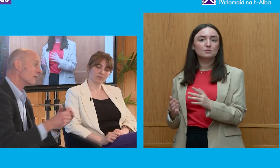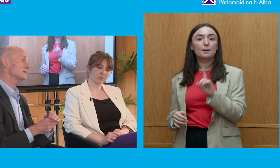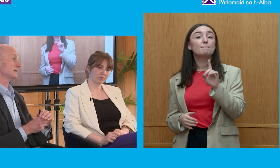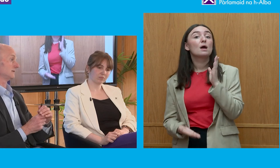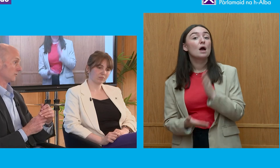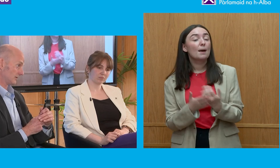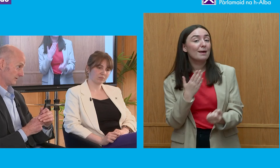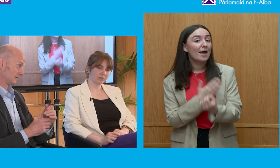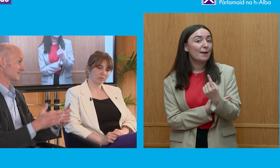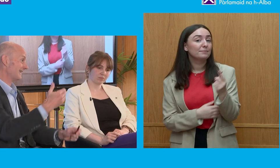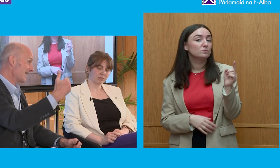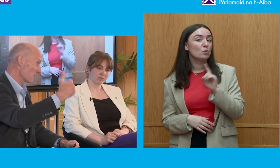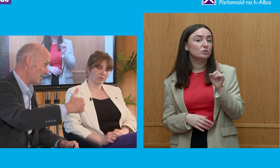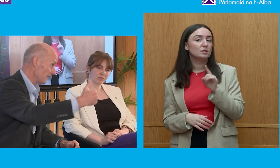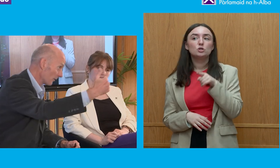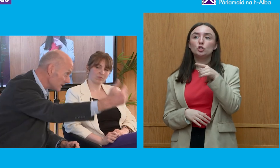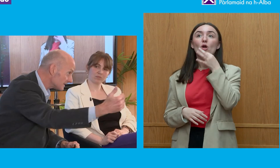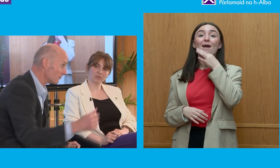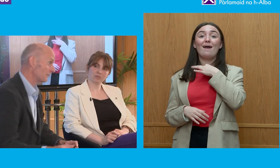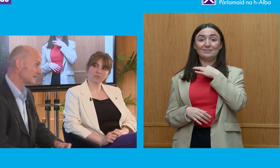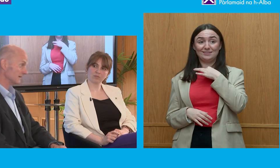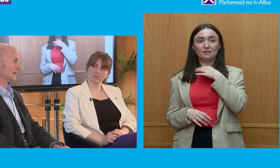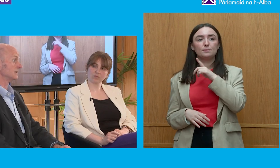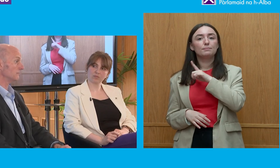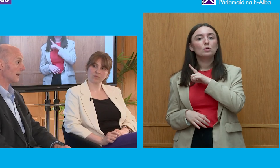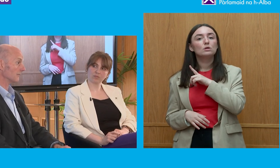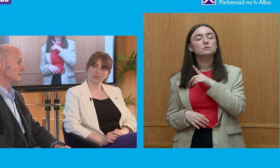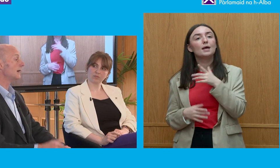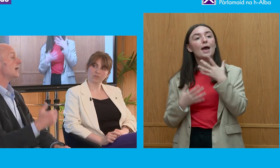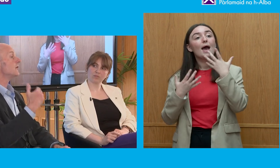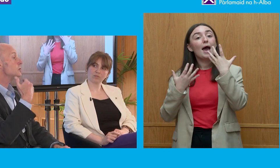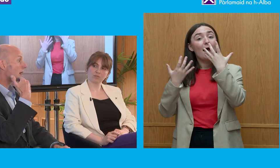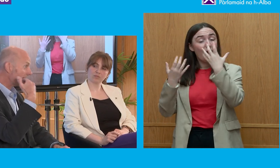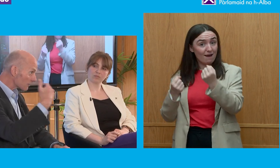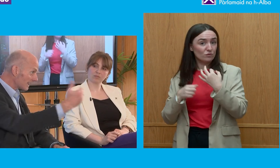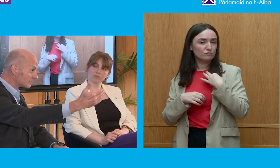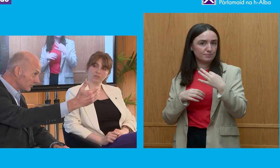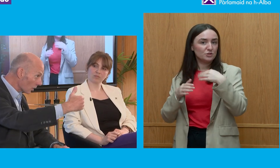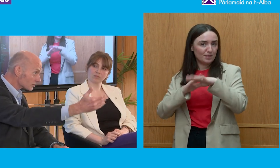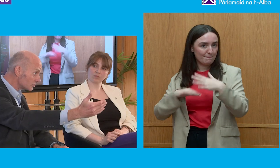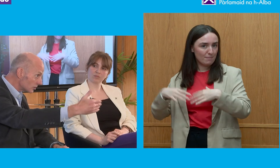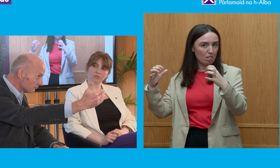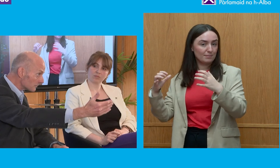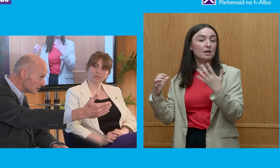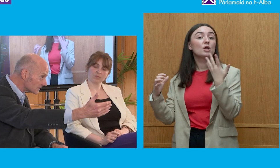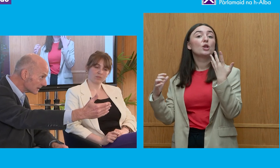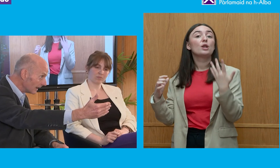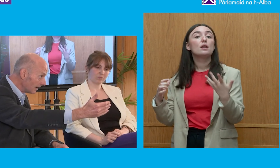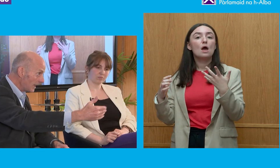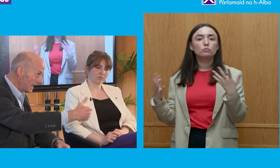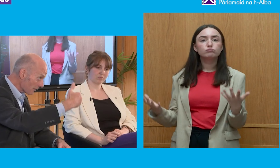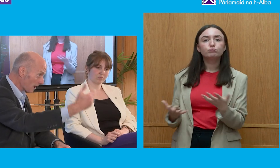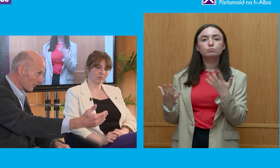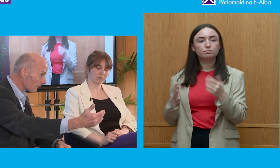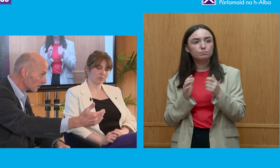reason you're asking the question is because now there is some representation in Parliament you are now getting the oxygen of publicity